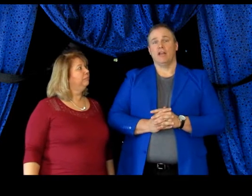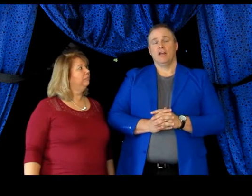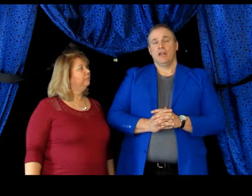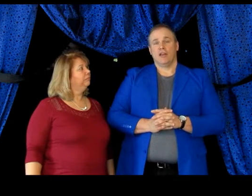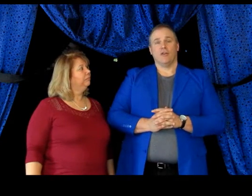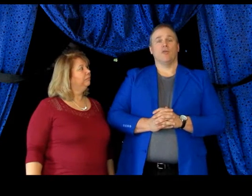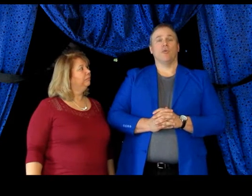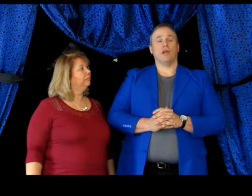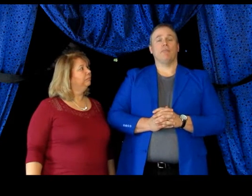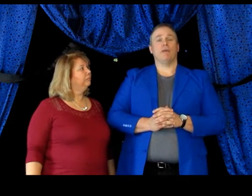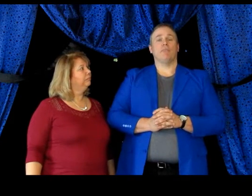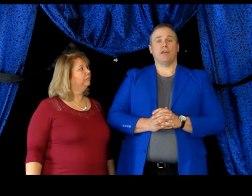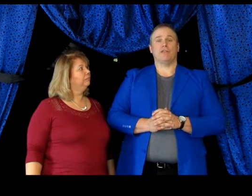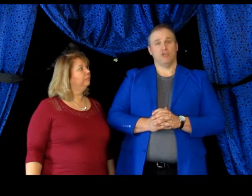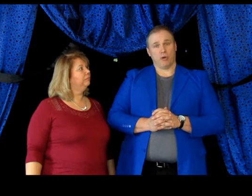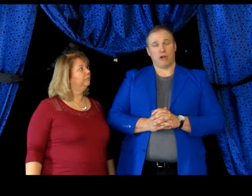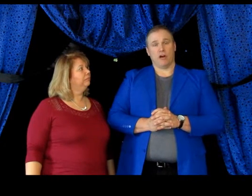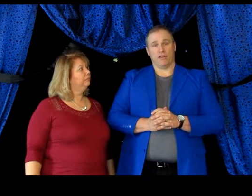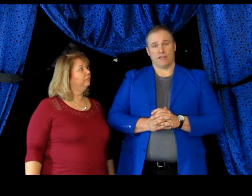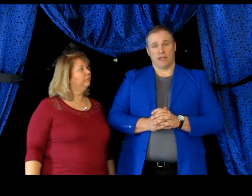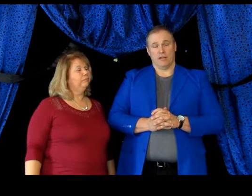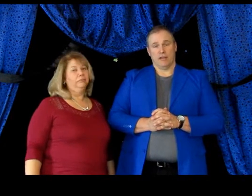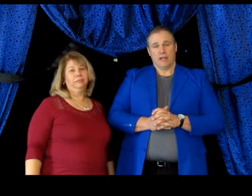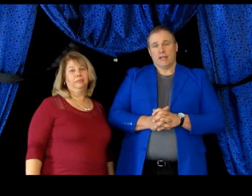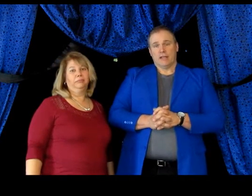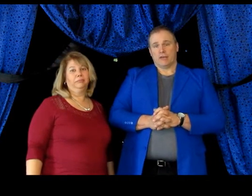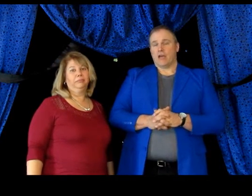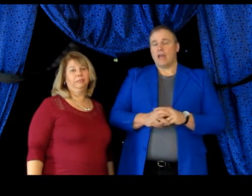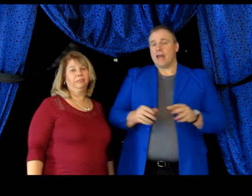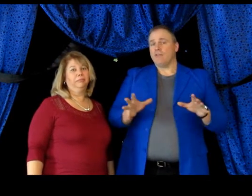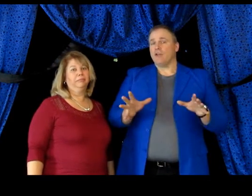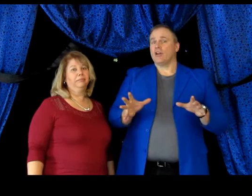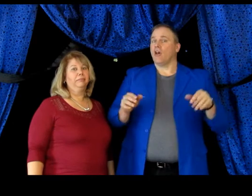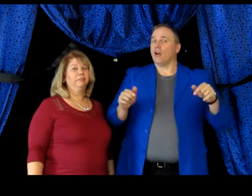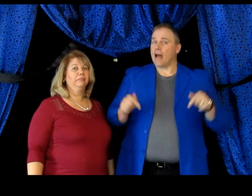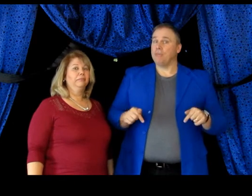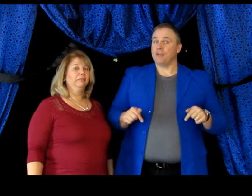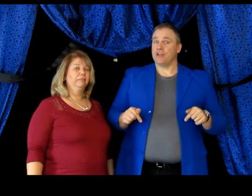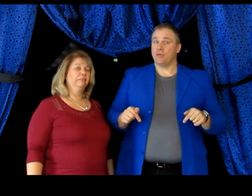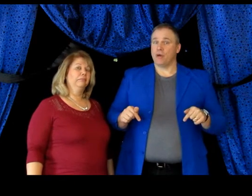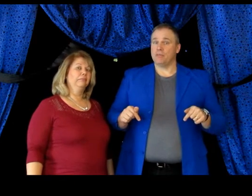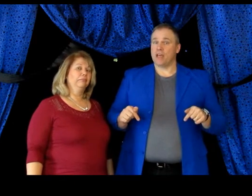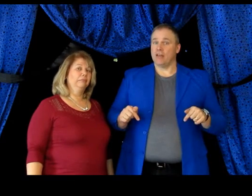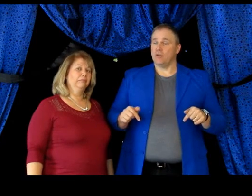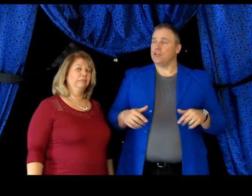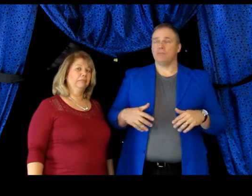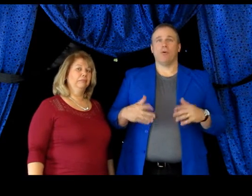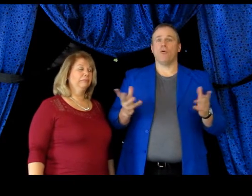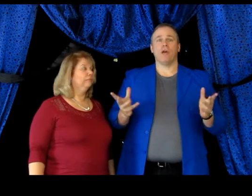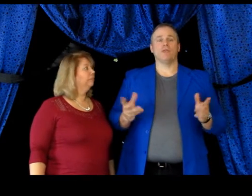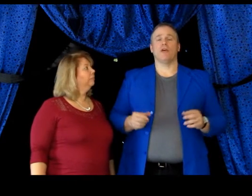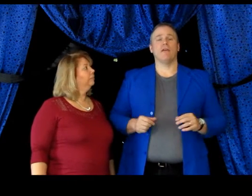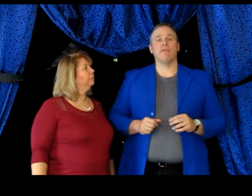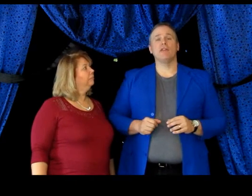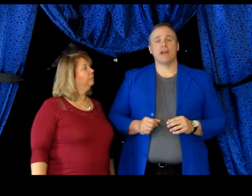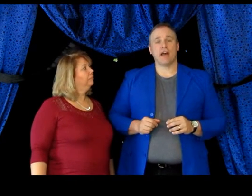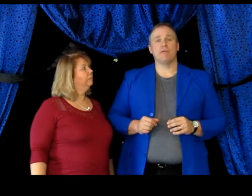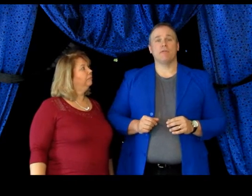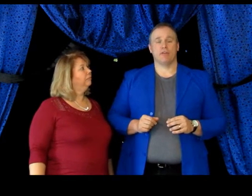And they're going to really be impressed that you brought all this in. So kind of have a look at all our options on the website. You'll see programs for every time of the